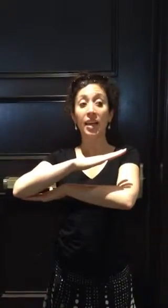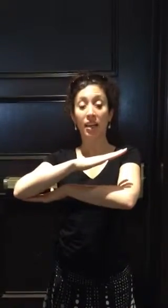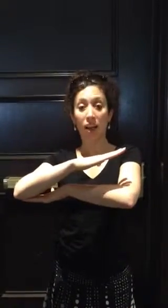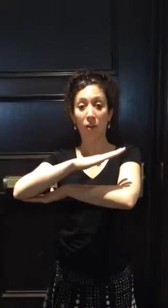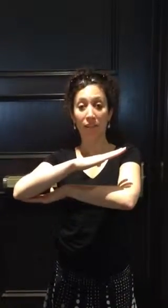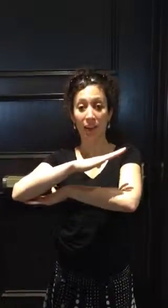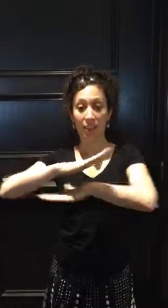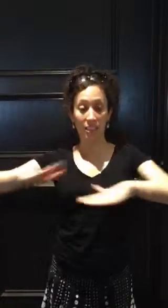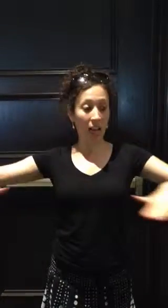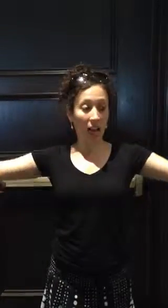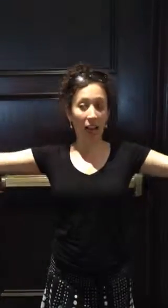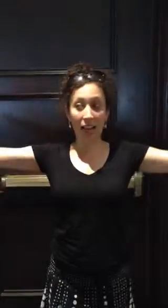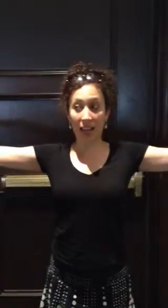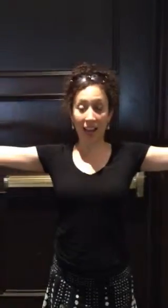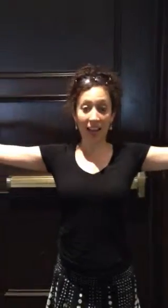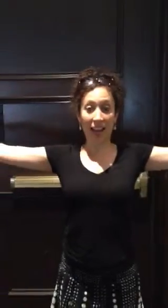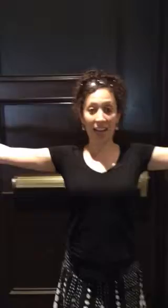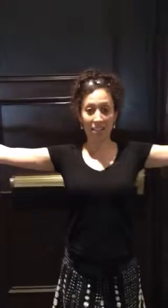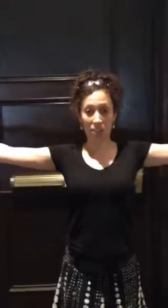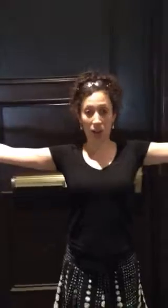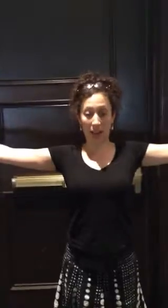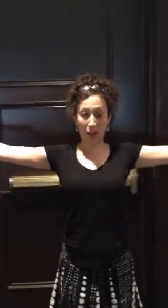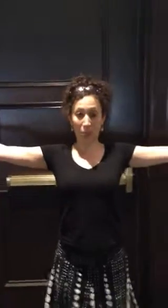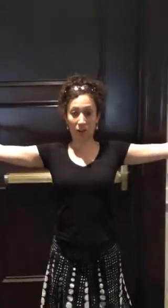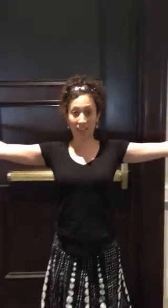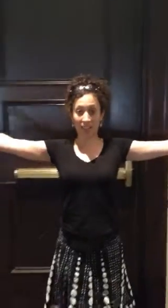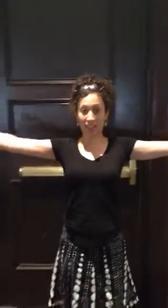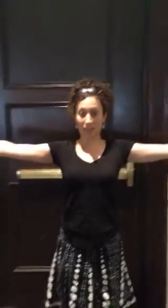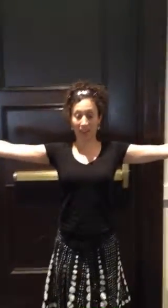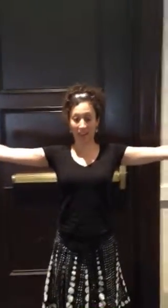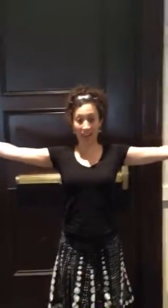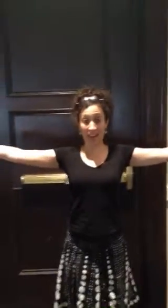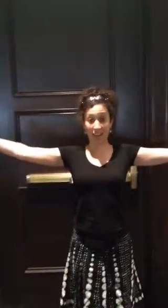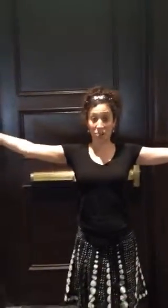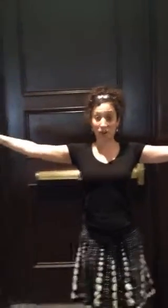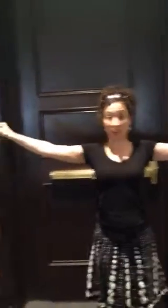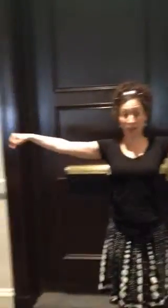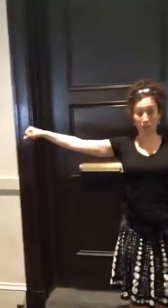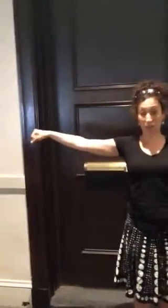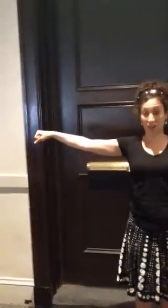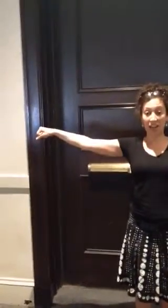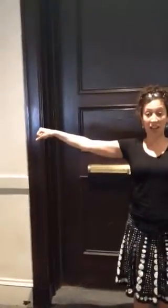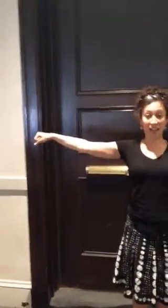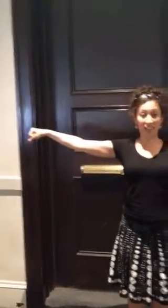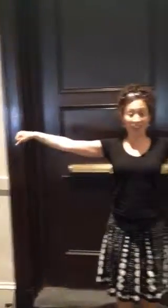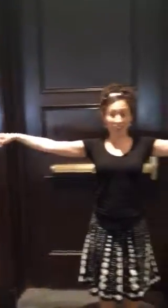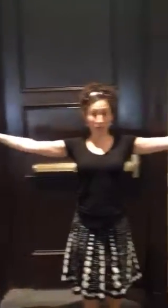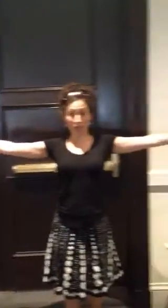know our angles. A line has no endpoints. A ray has one end point. A line has